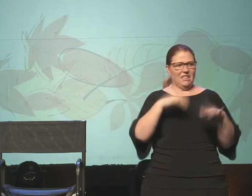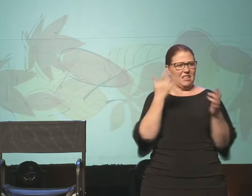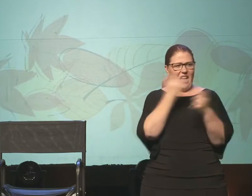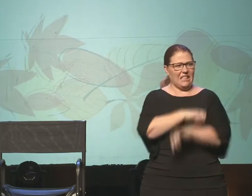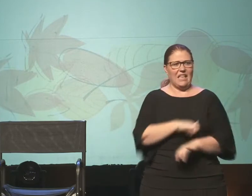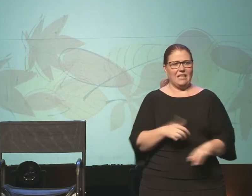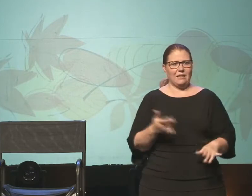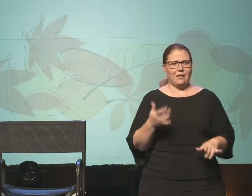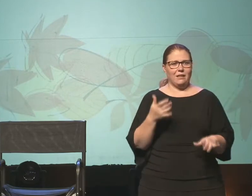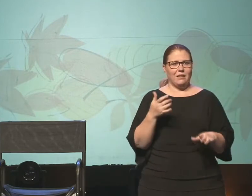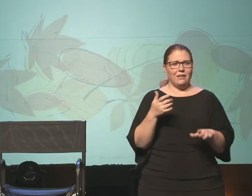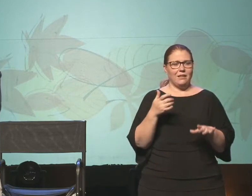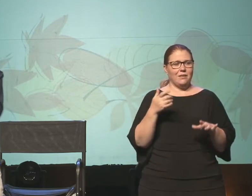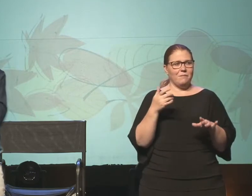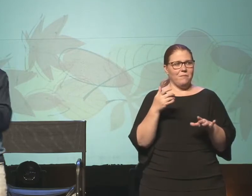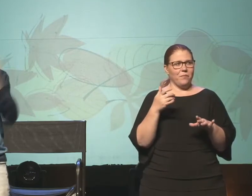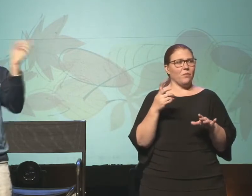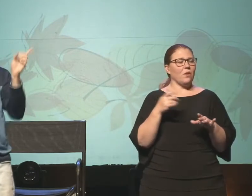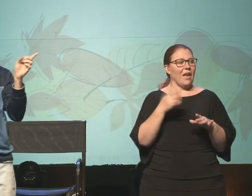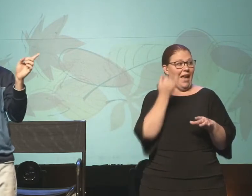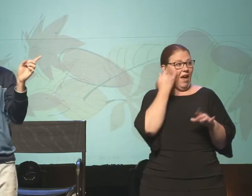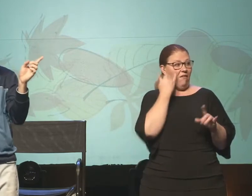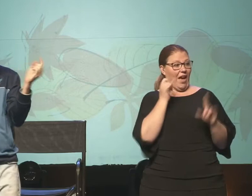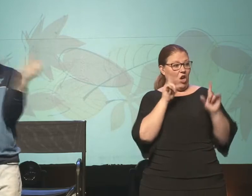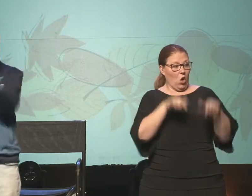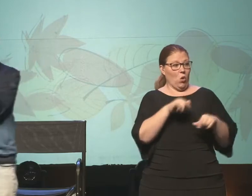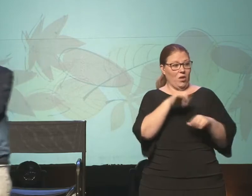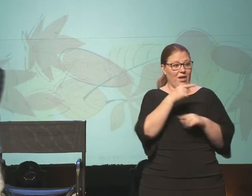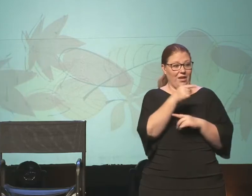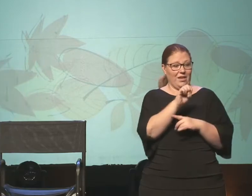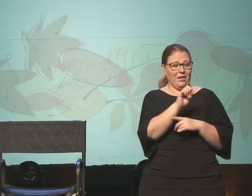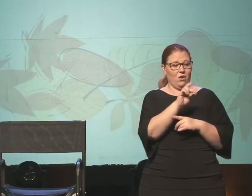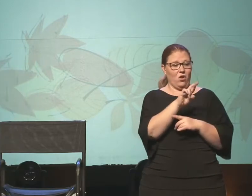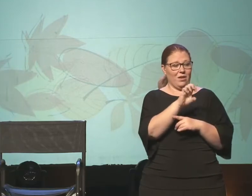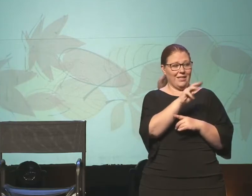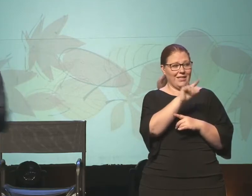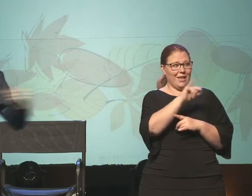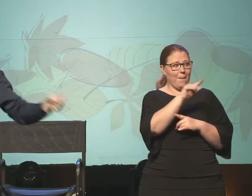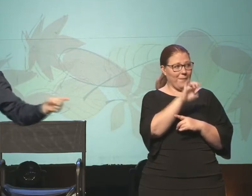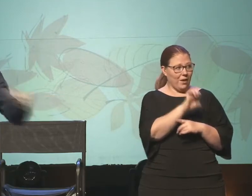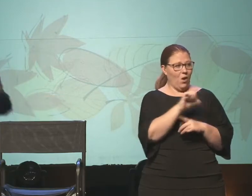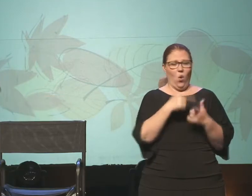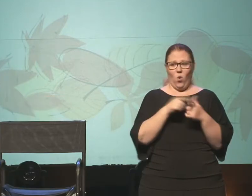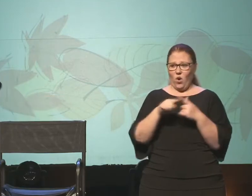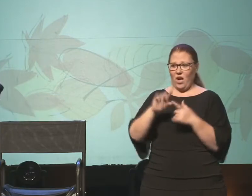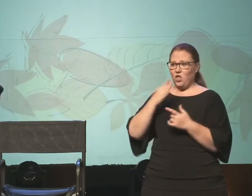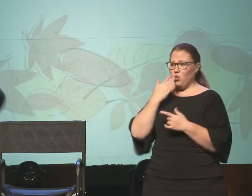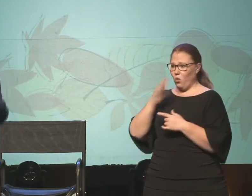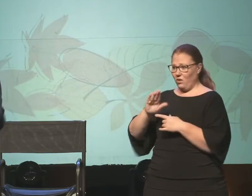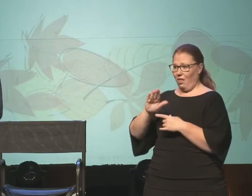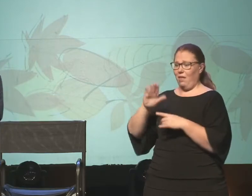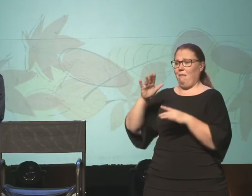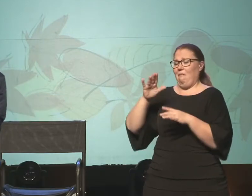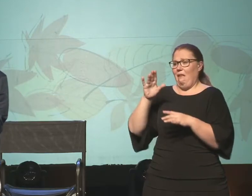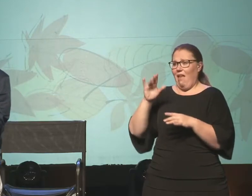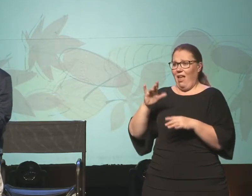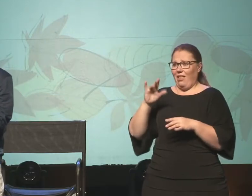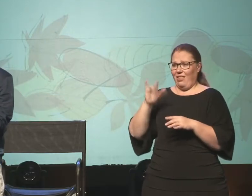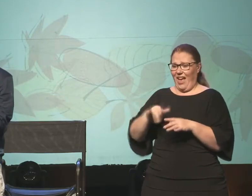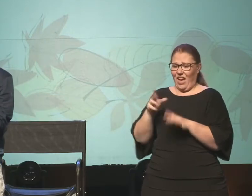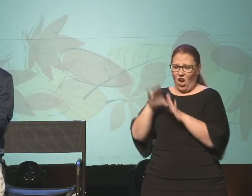Hey, hold on. Like, whether I go to Gerizim or whether I go to Jerusalem, those are the systems that put me out in the margins.